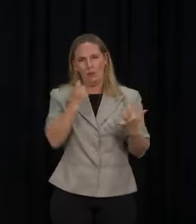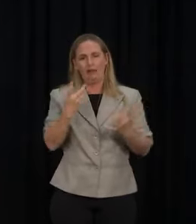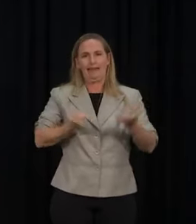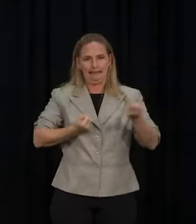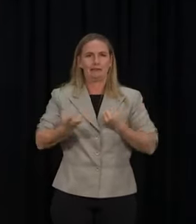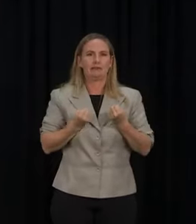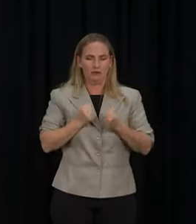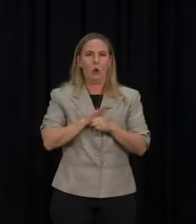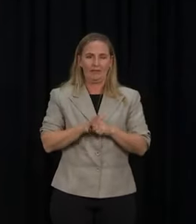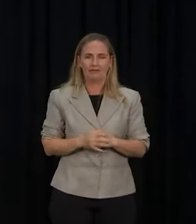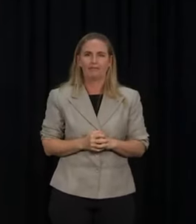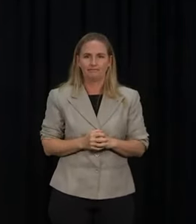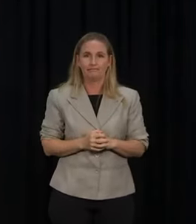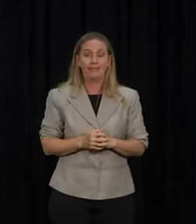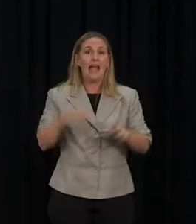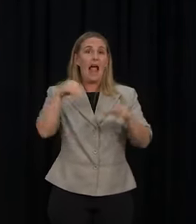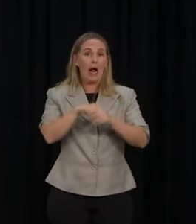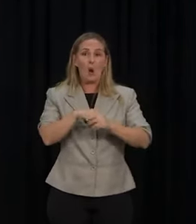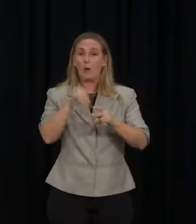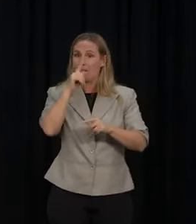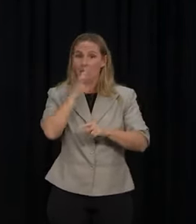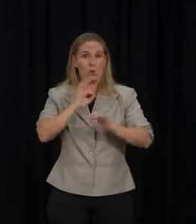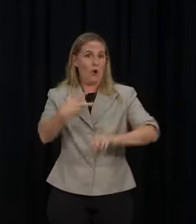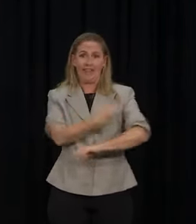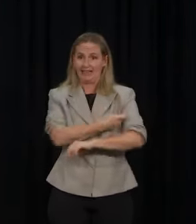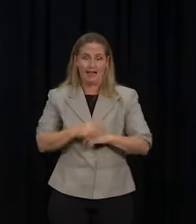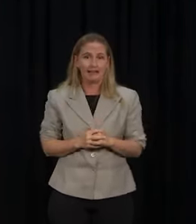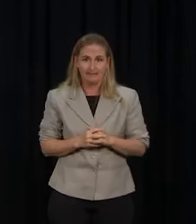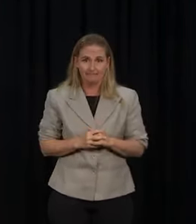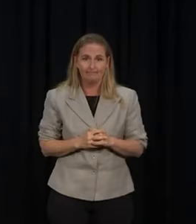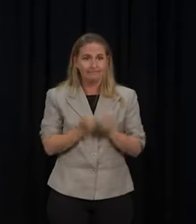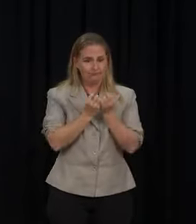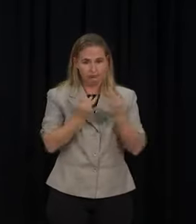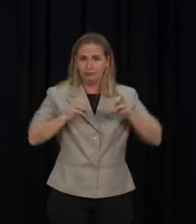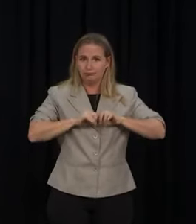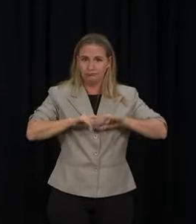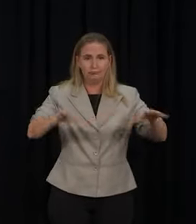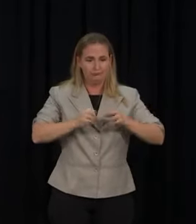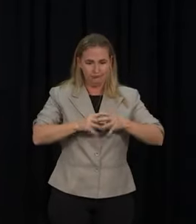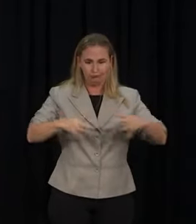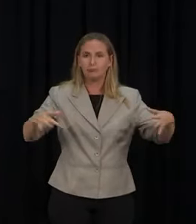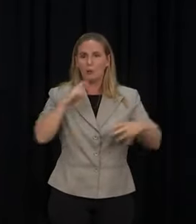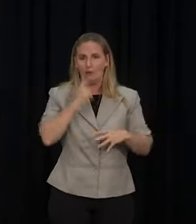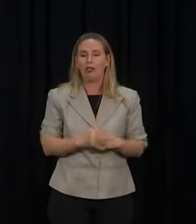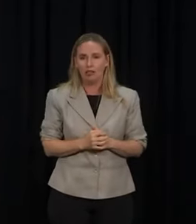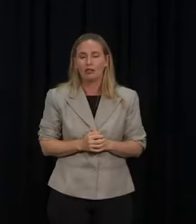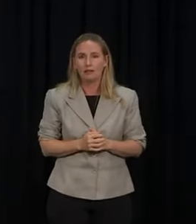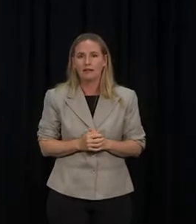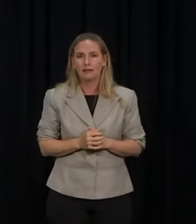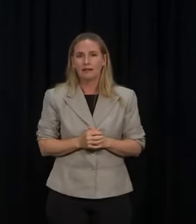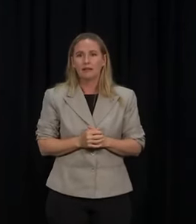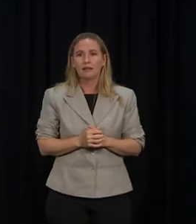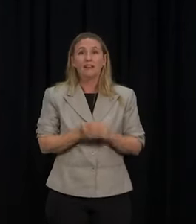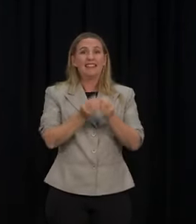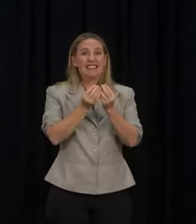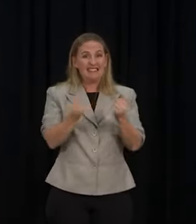including many of our unvaccinated people. So it does mean the reason and rationale for mandates in some areas, not all,